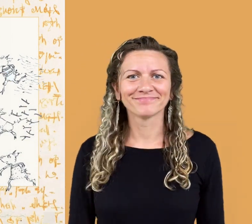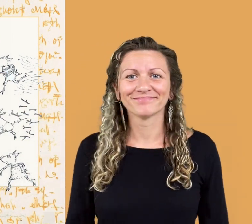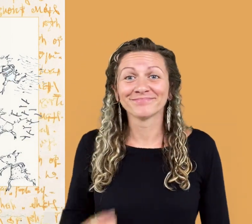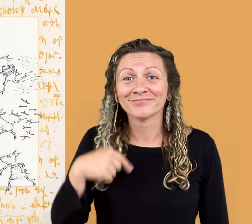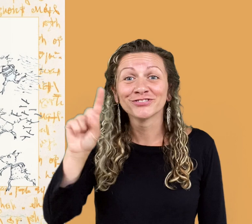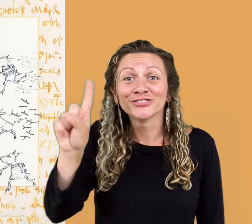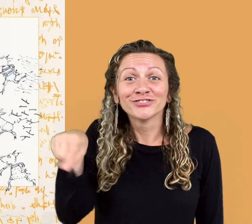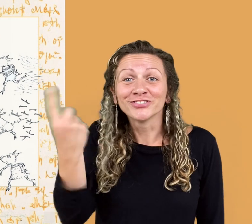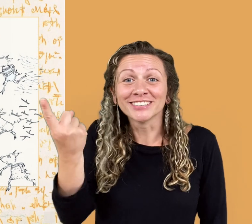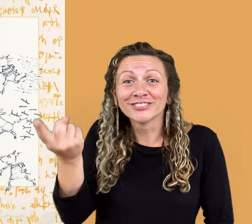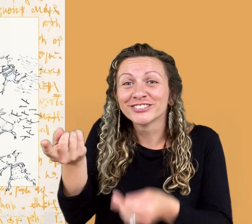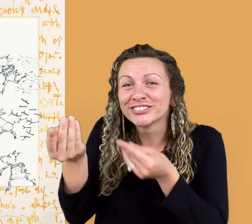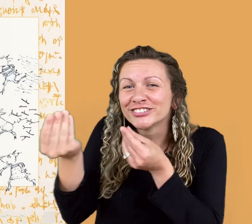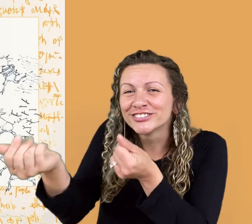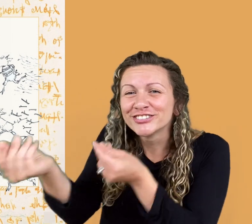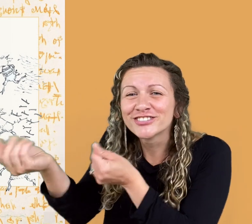I was only teasing.